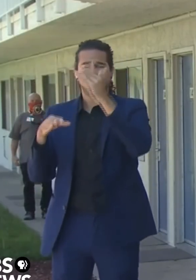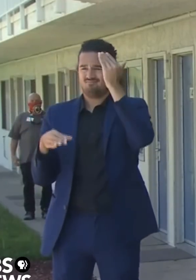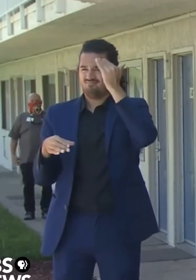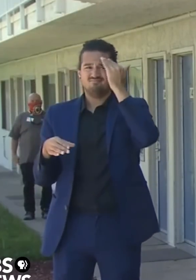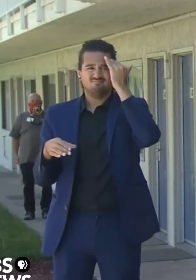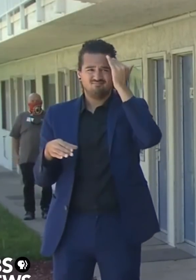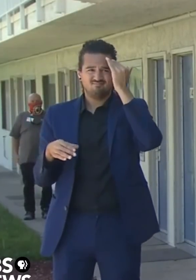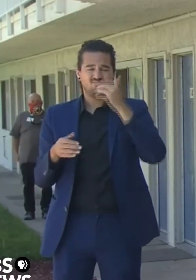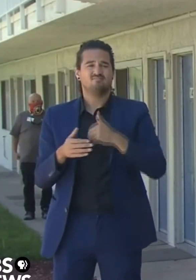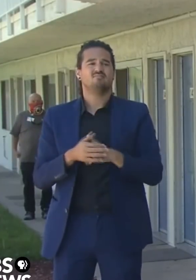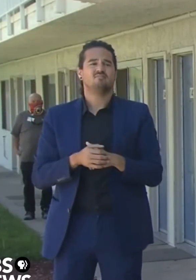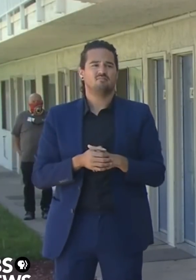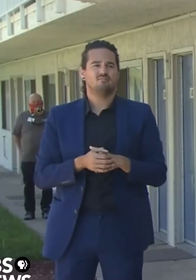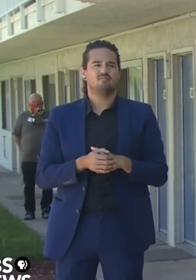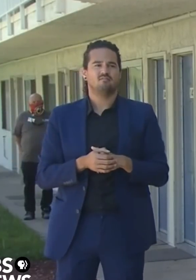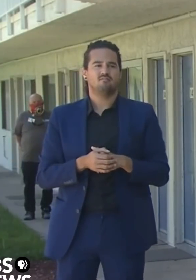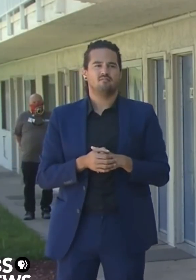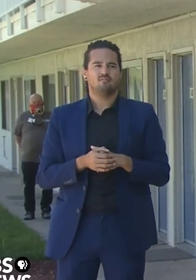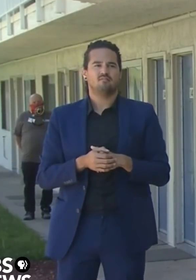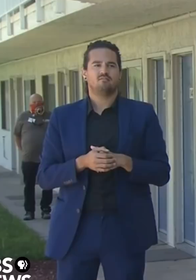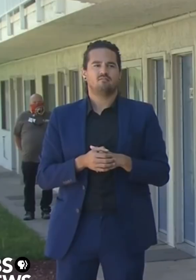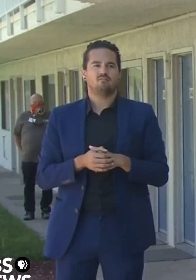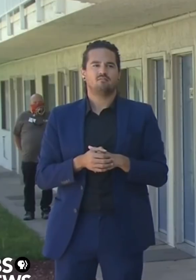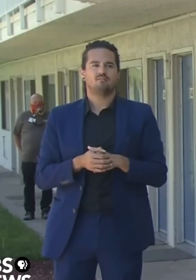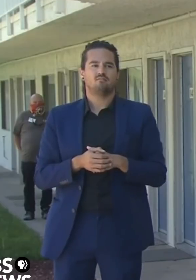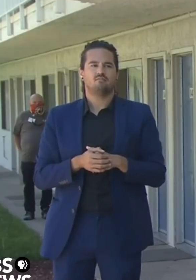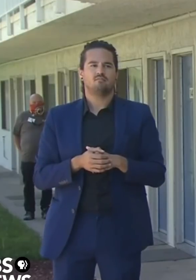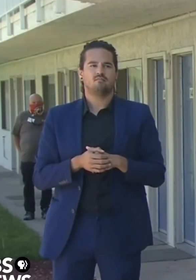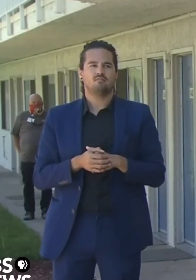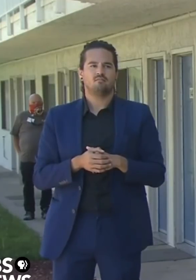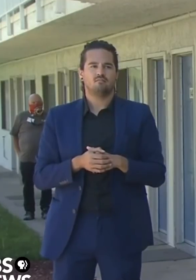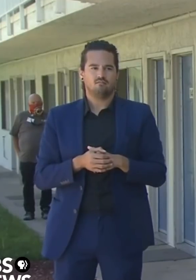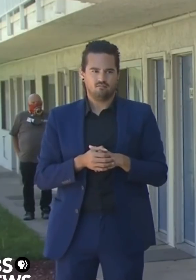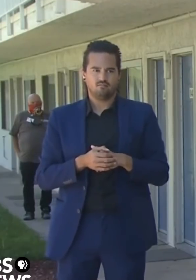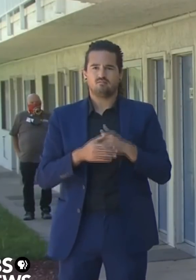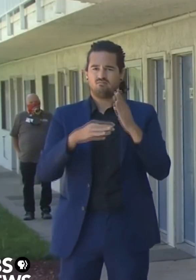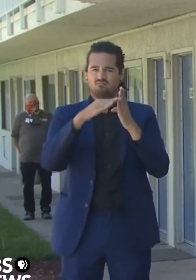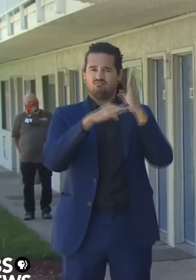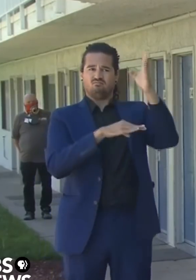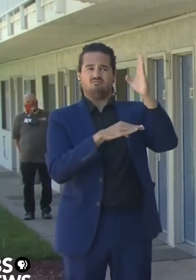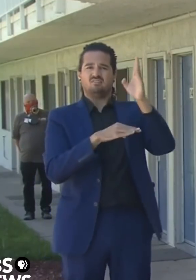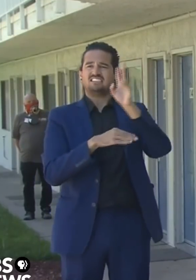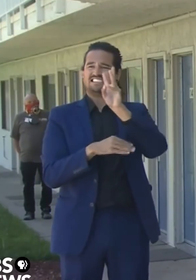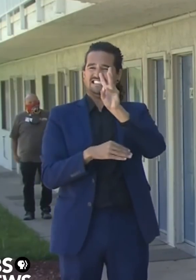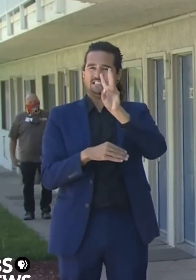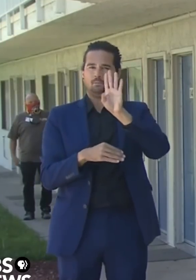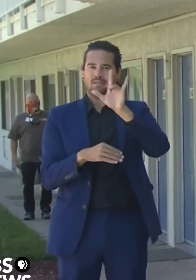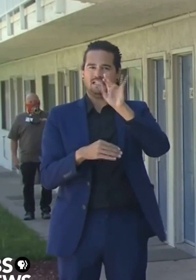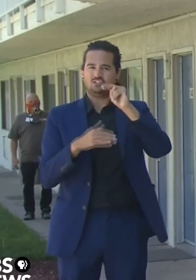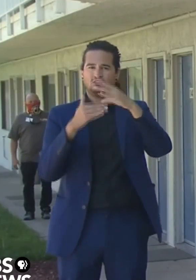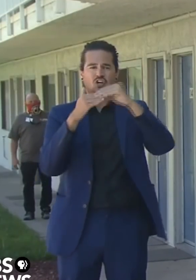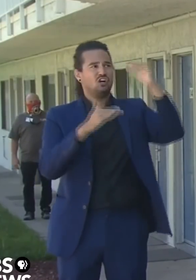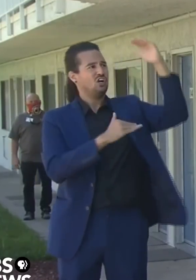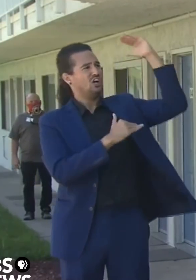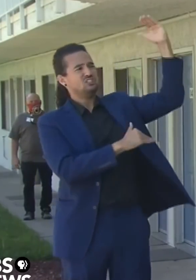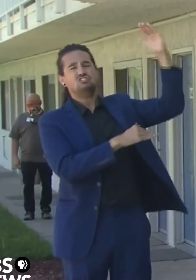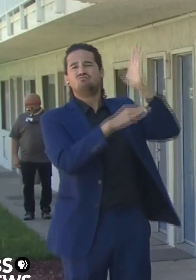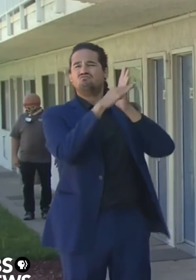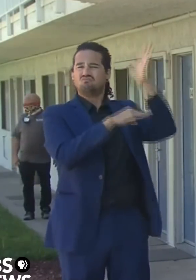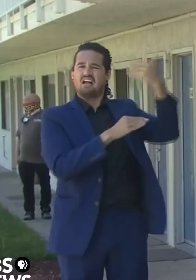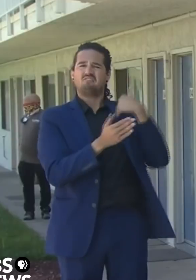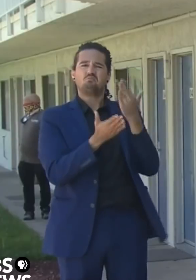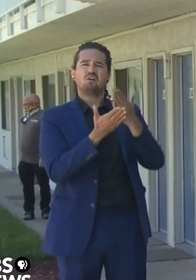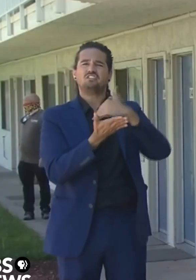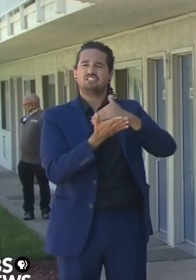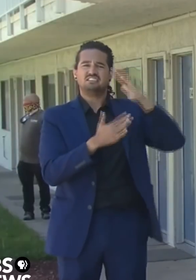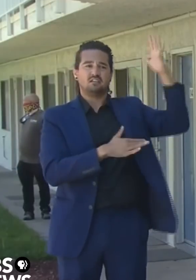projected budget surplus 100 plus days ago to a $54.3 billion budget deficit that we had